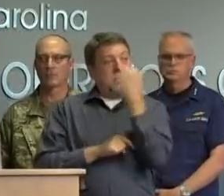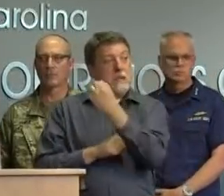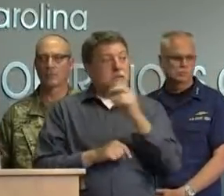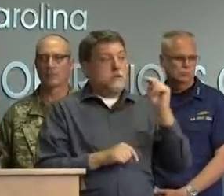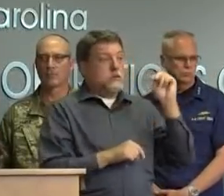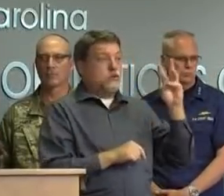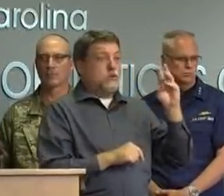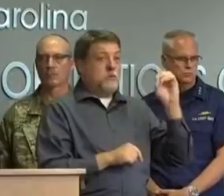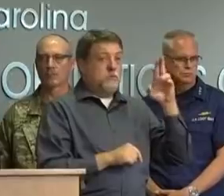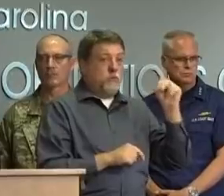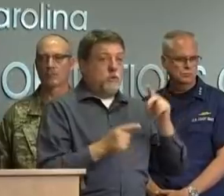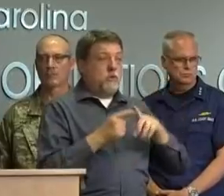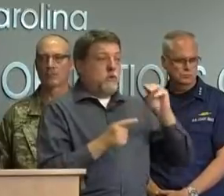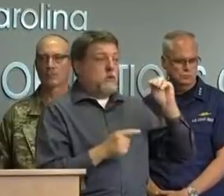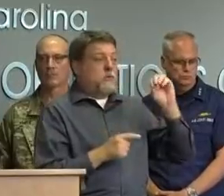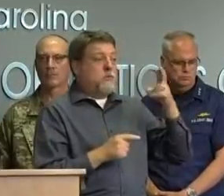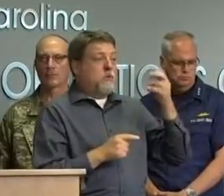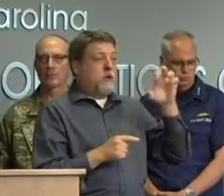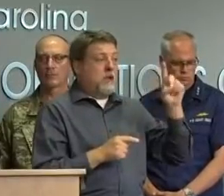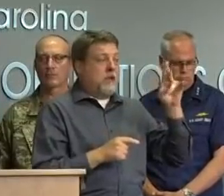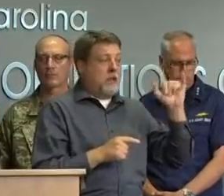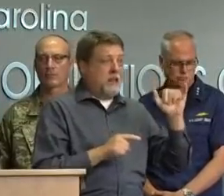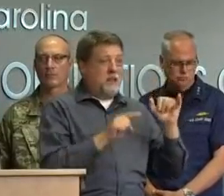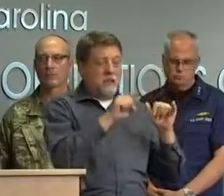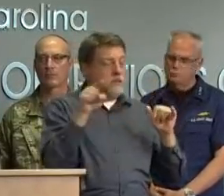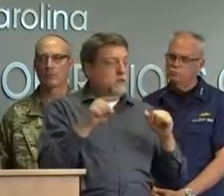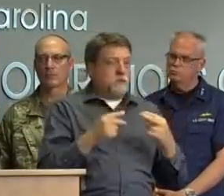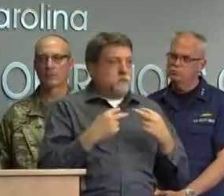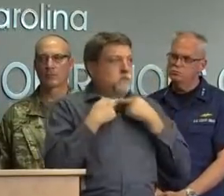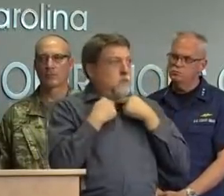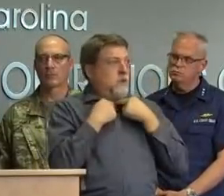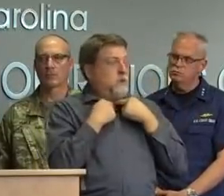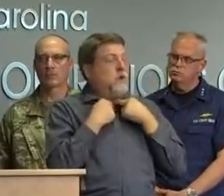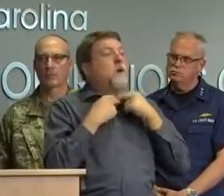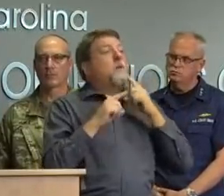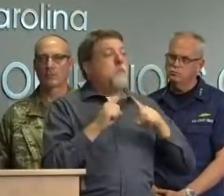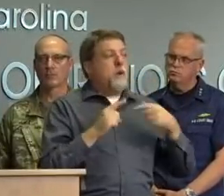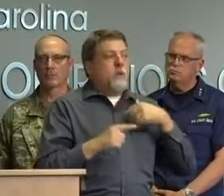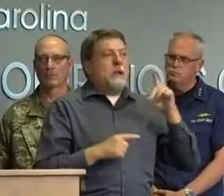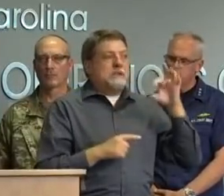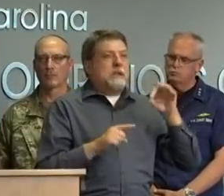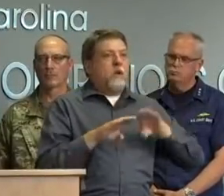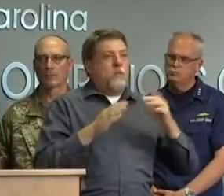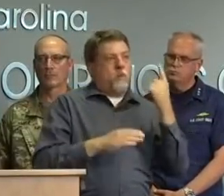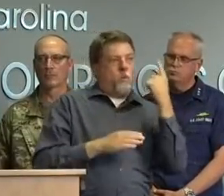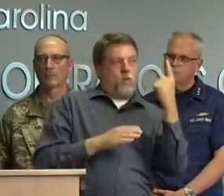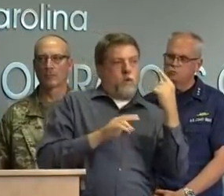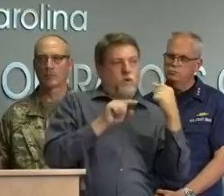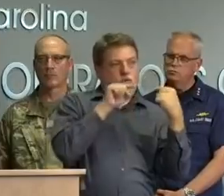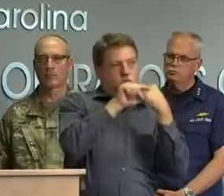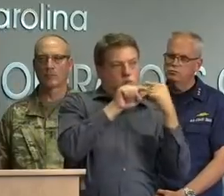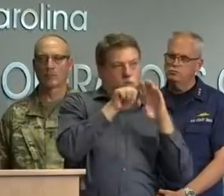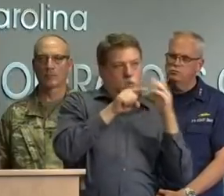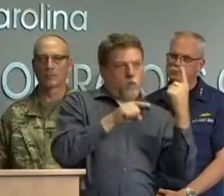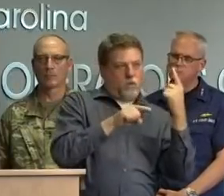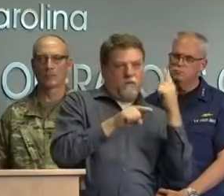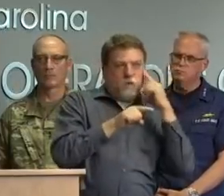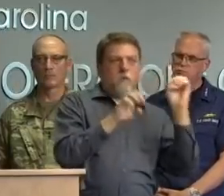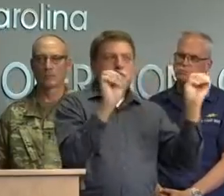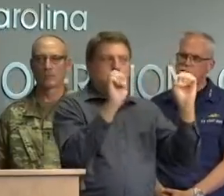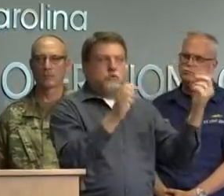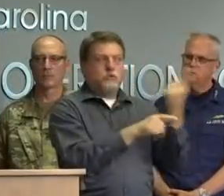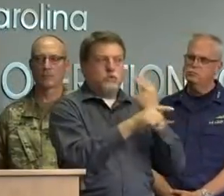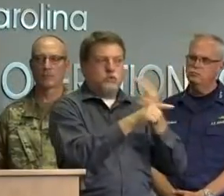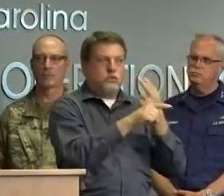to serve our first responders and to primarily serve first responders and to move our utility repair vehicles